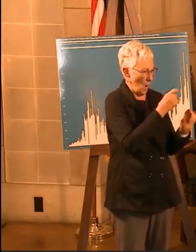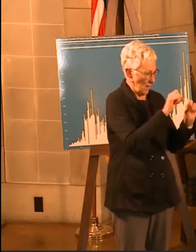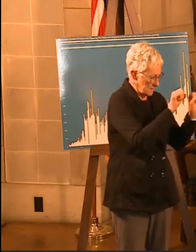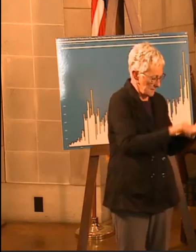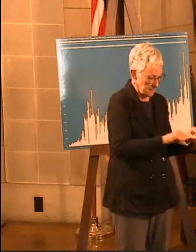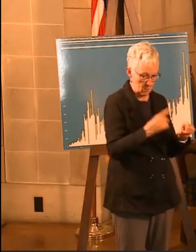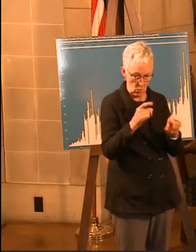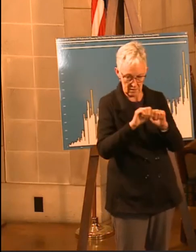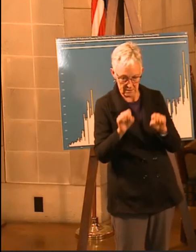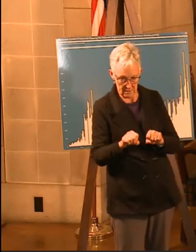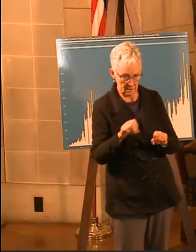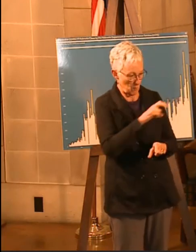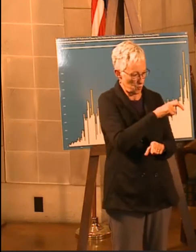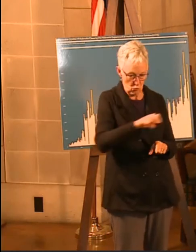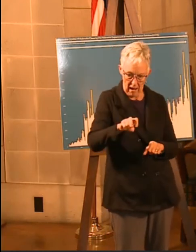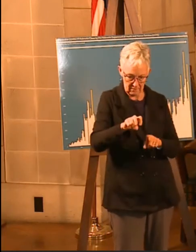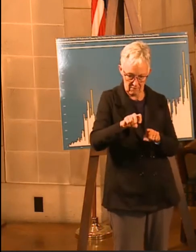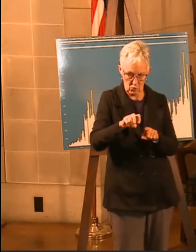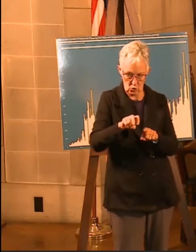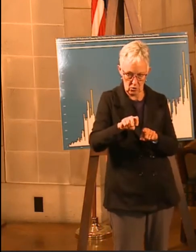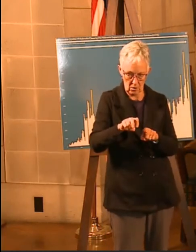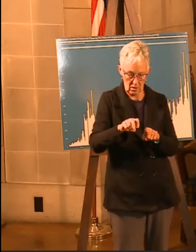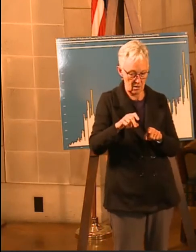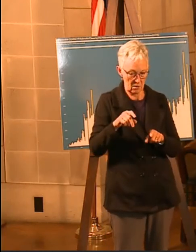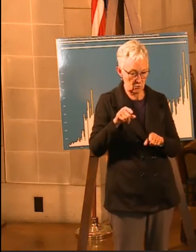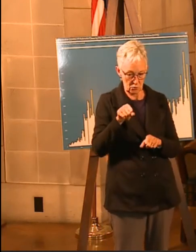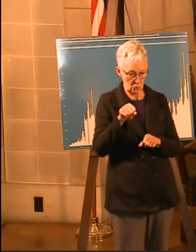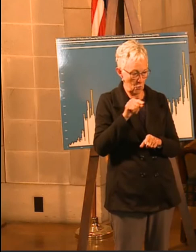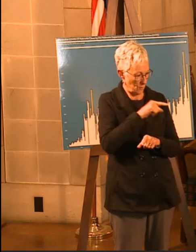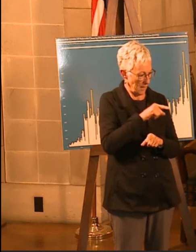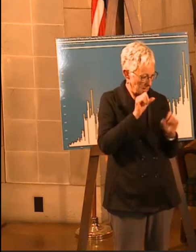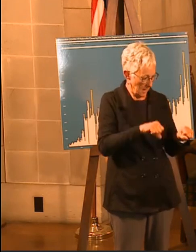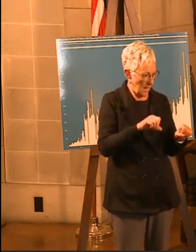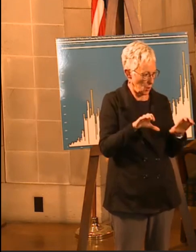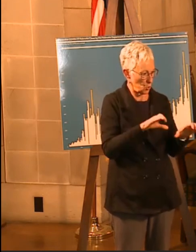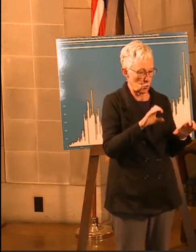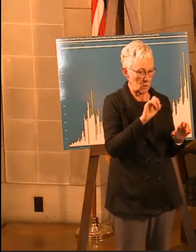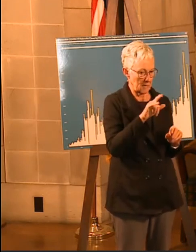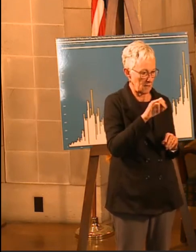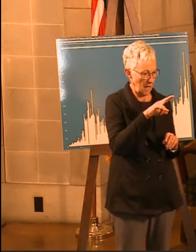that one system will be able to do elective surgeries and the other one would not.